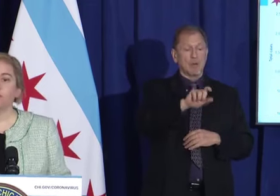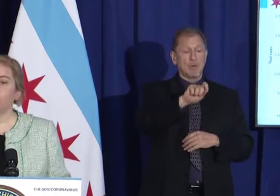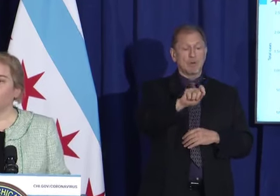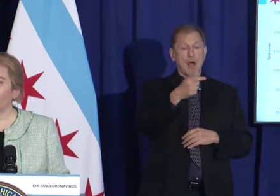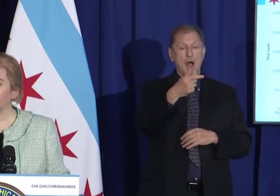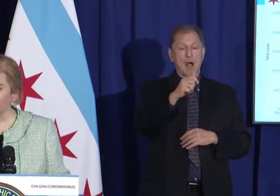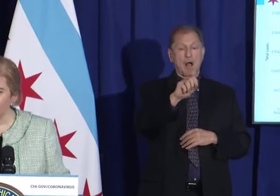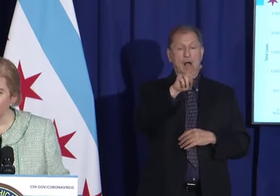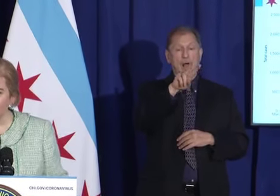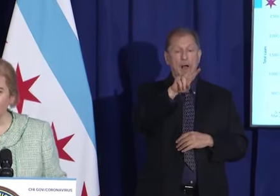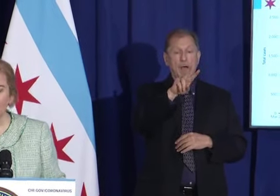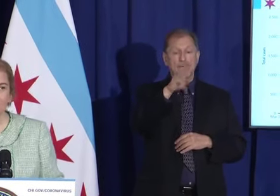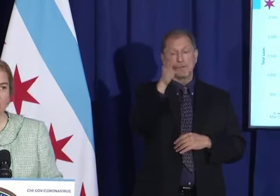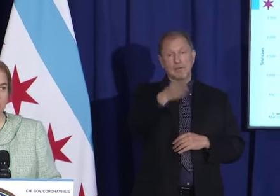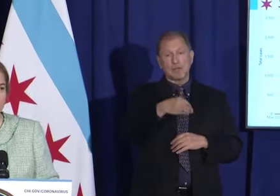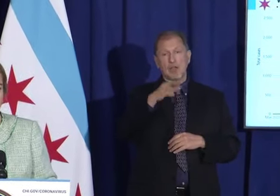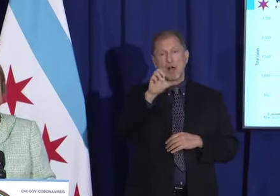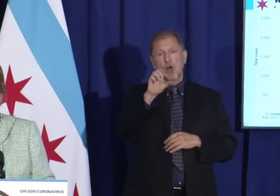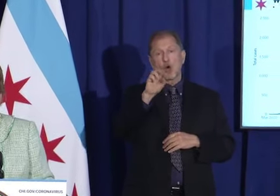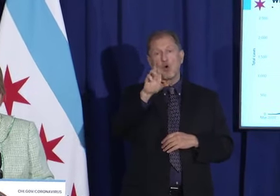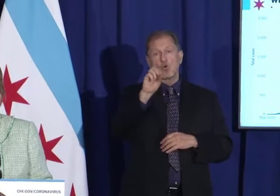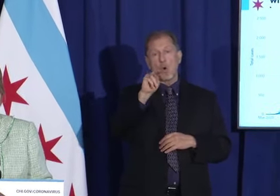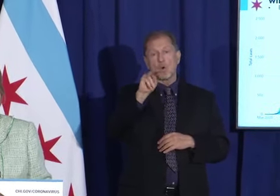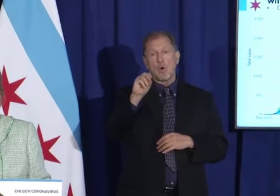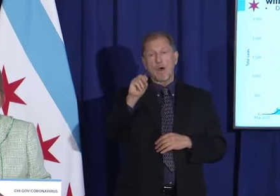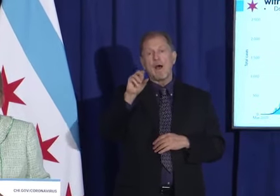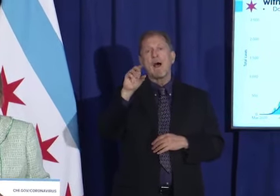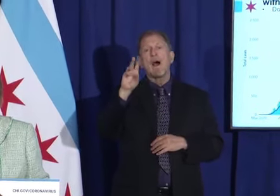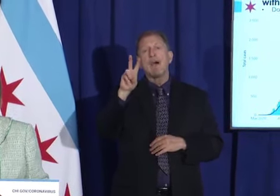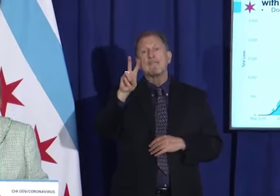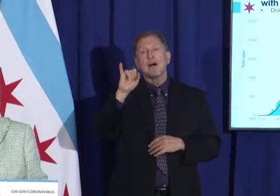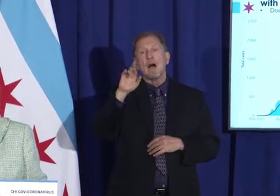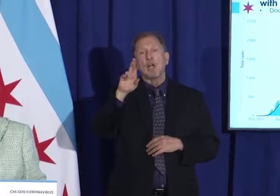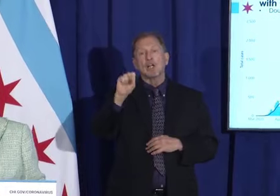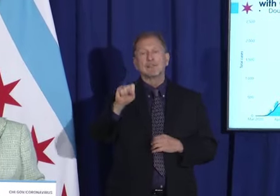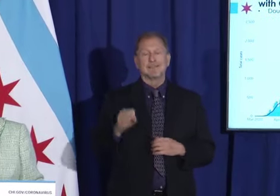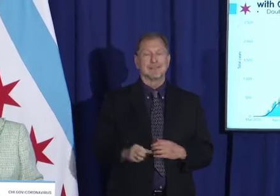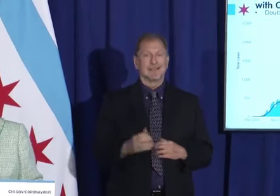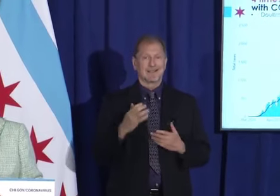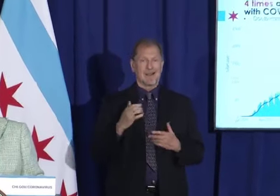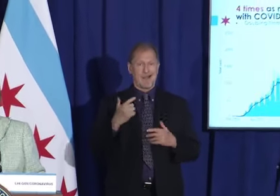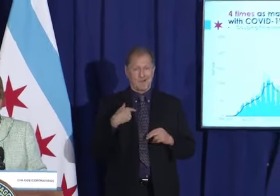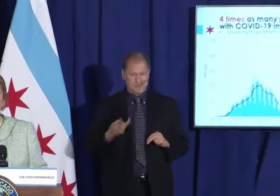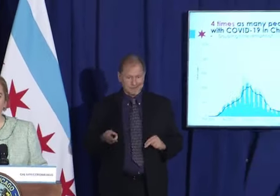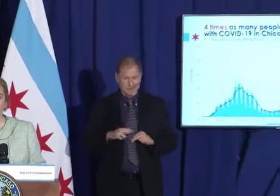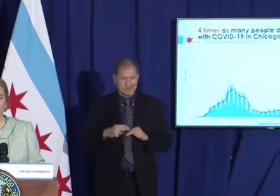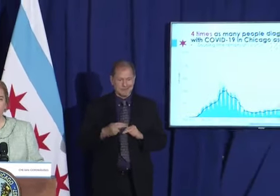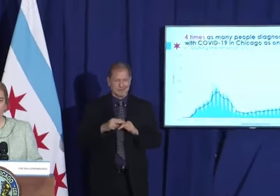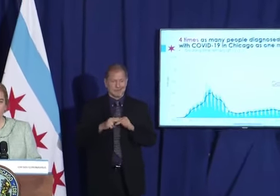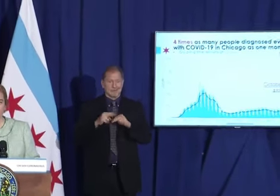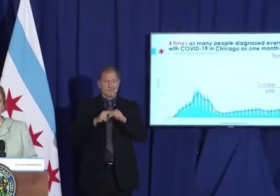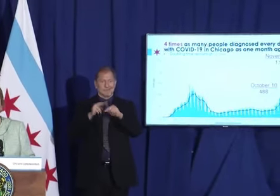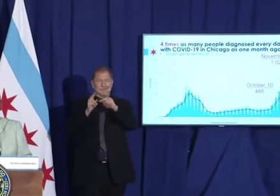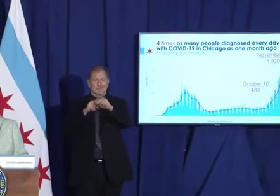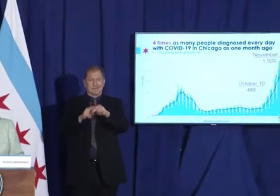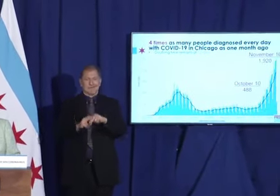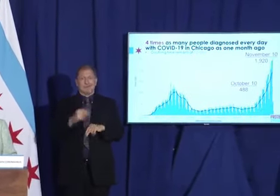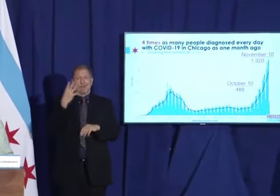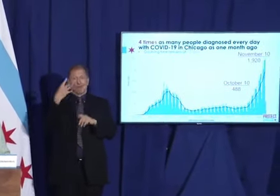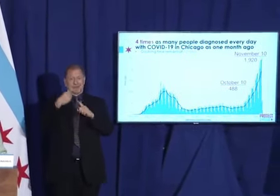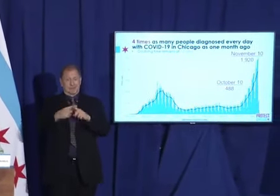up to four times as many people being diagnosed every day with COVID-19 in Chicago as one month ago.